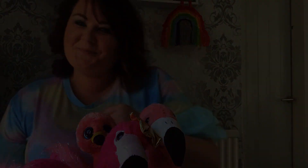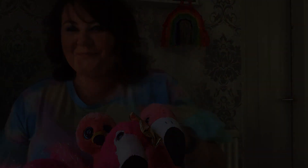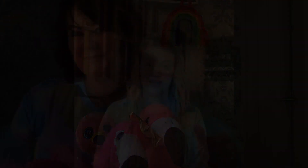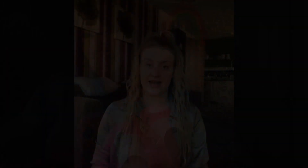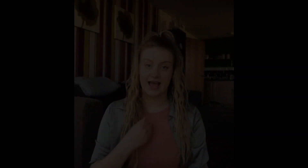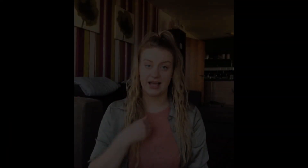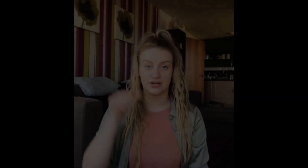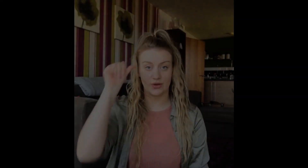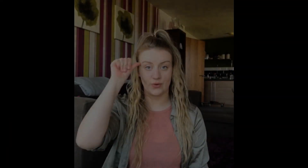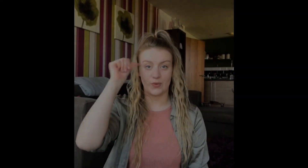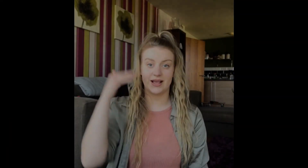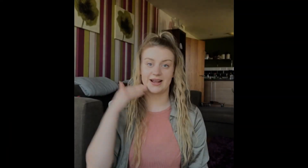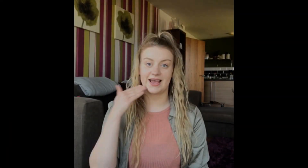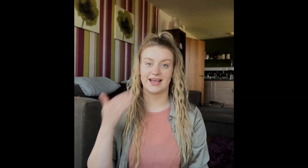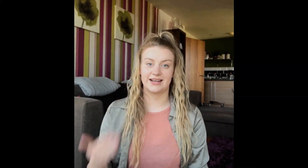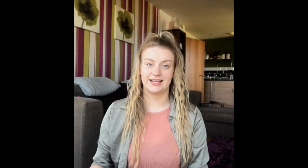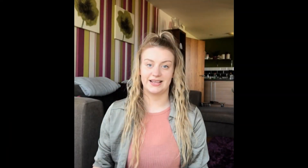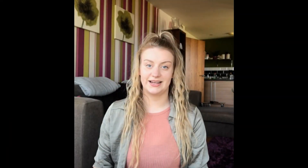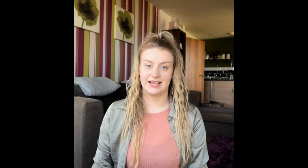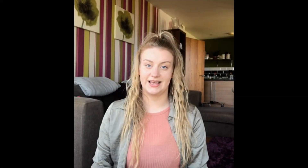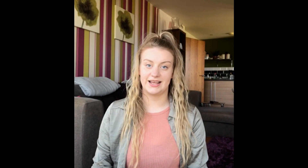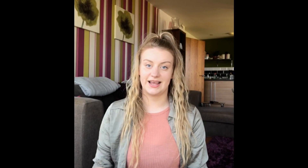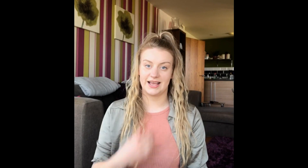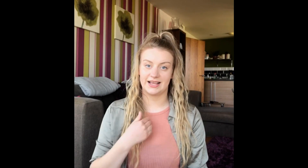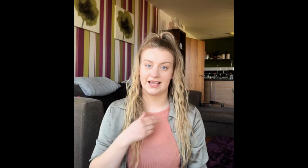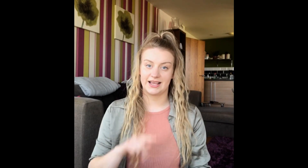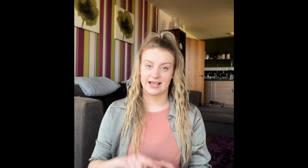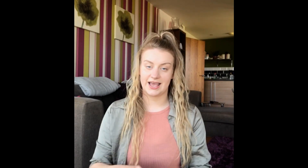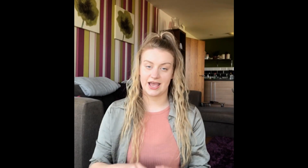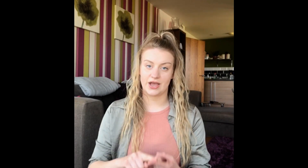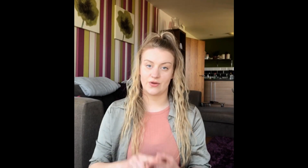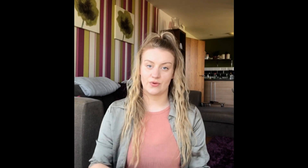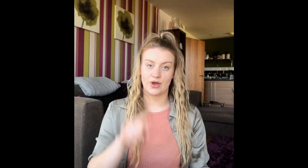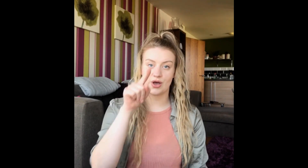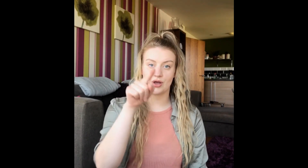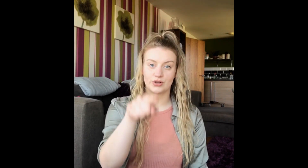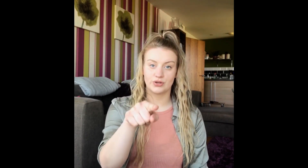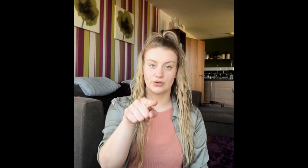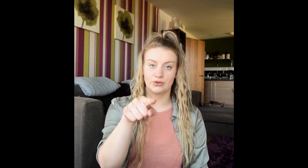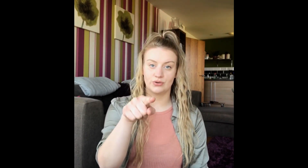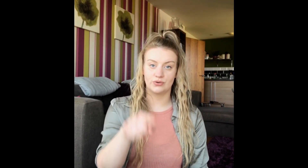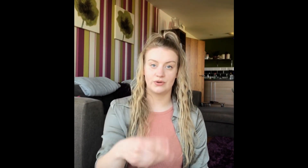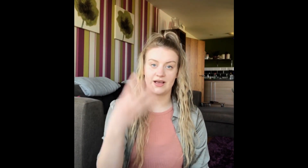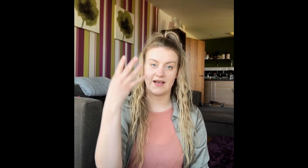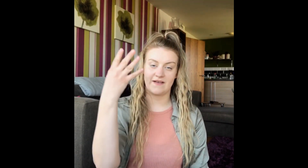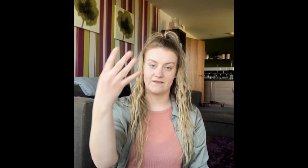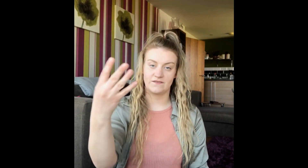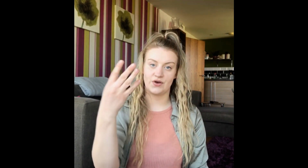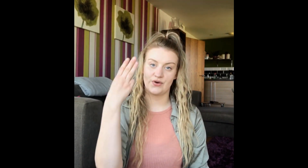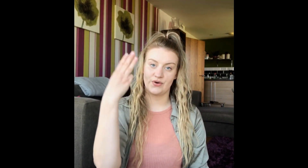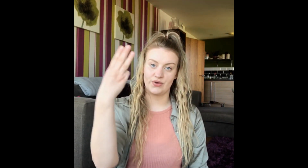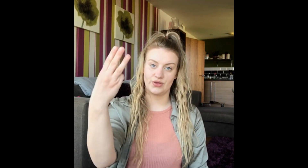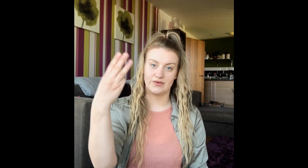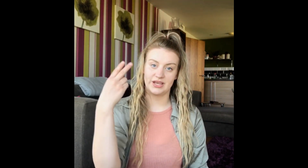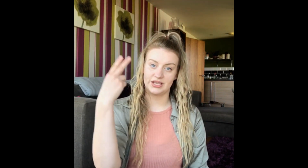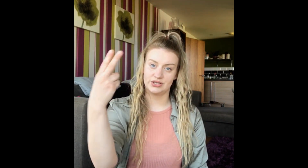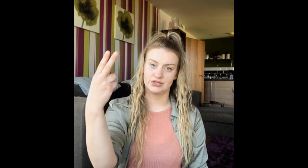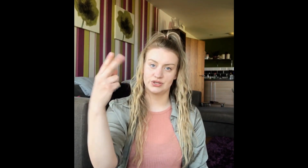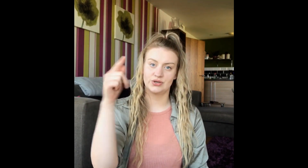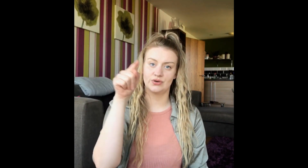And I know when I need it I can count on you like four, three, two